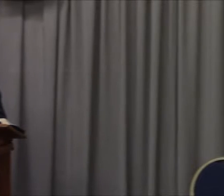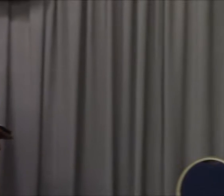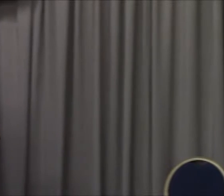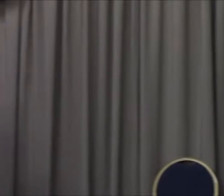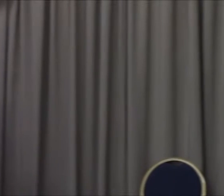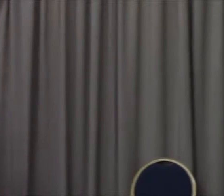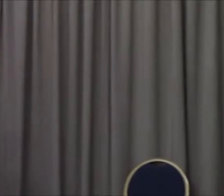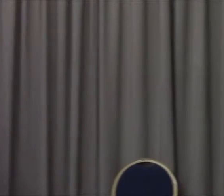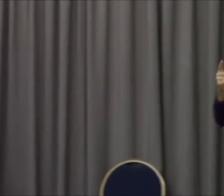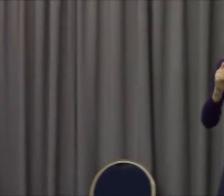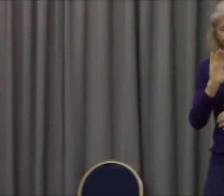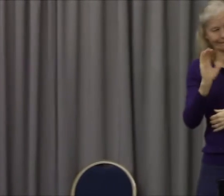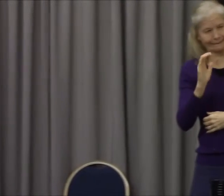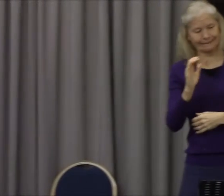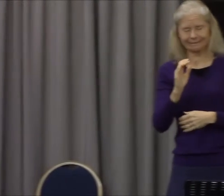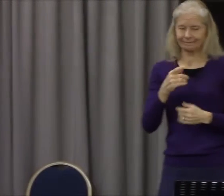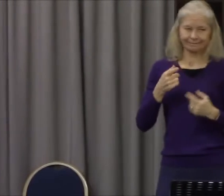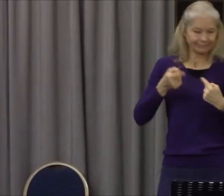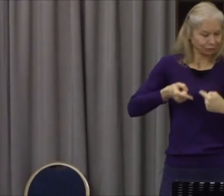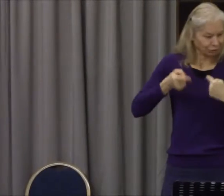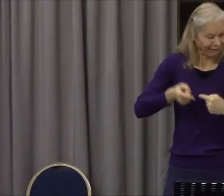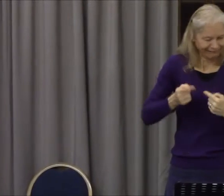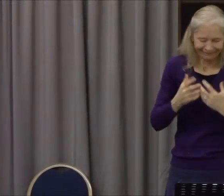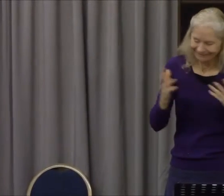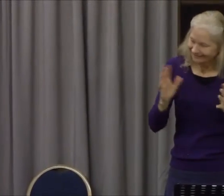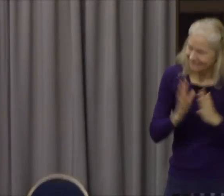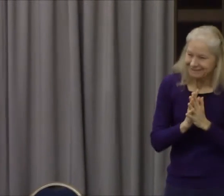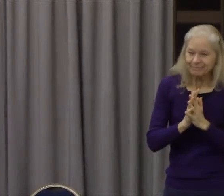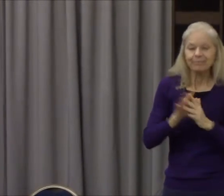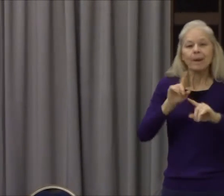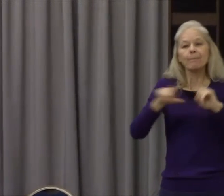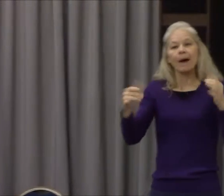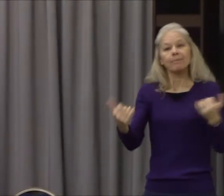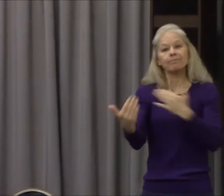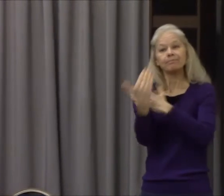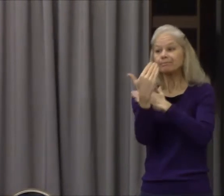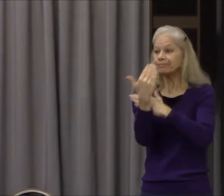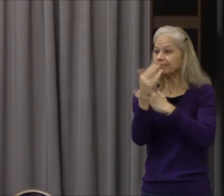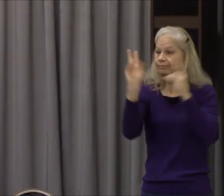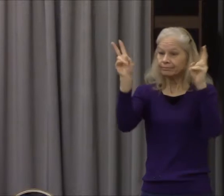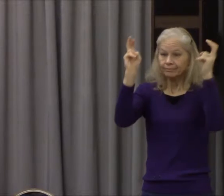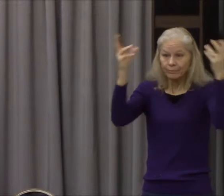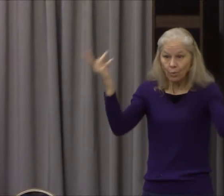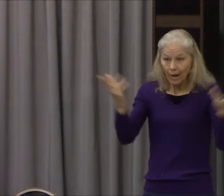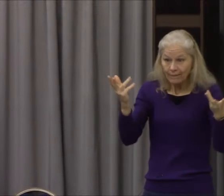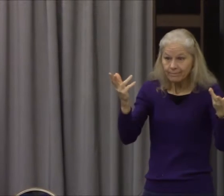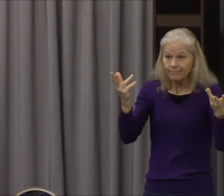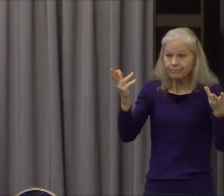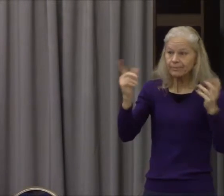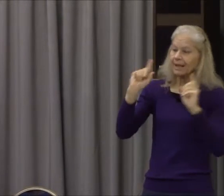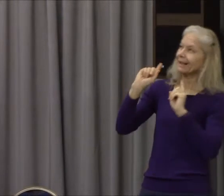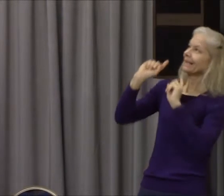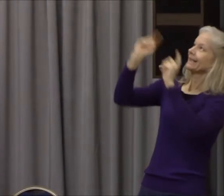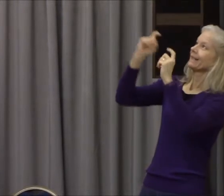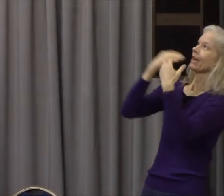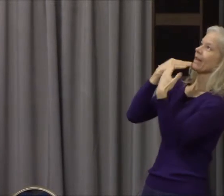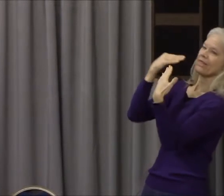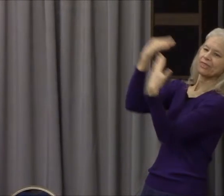I've entitled the message this morning. Give thanks. God is both known and near.